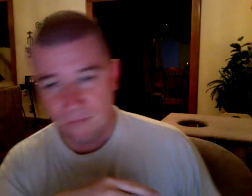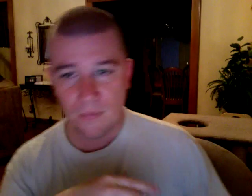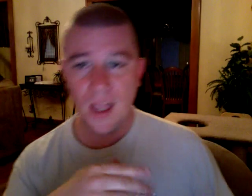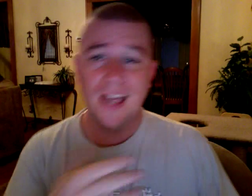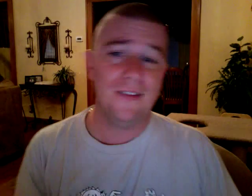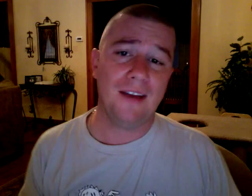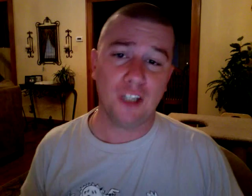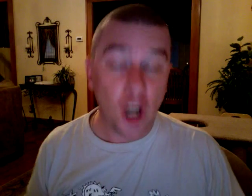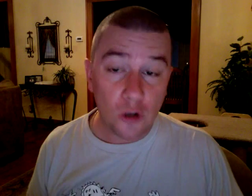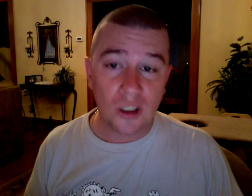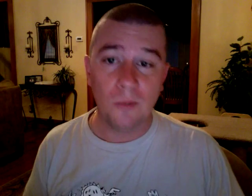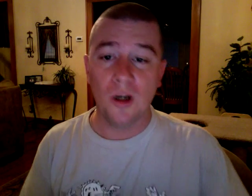And if you have to go somewhere.